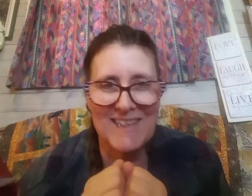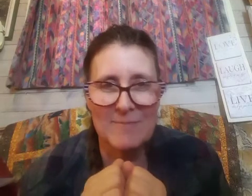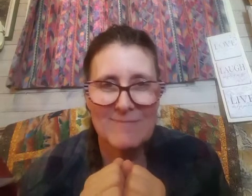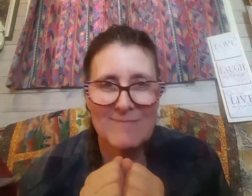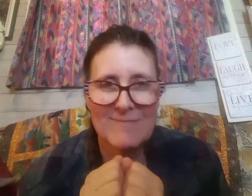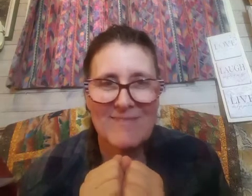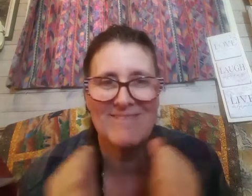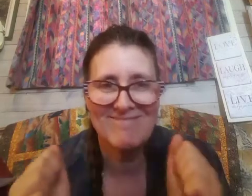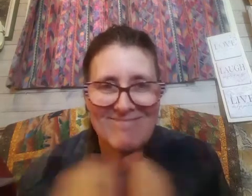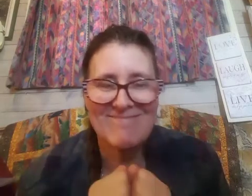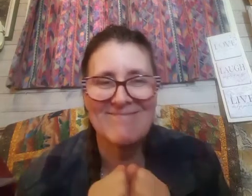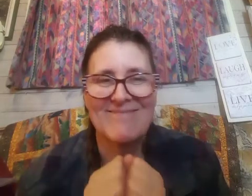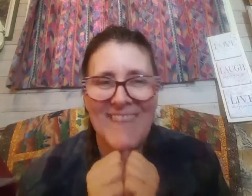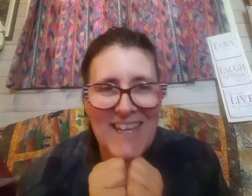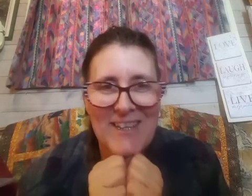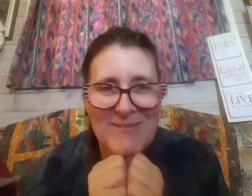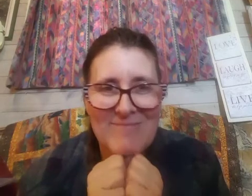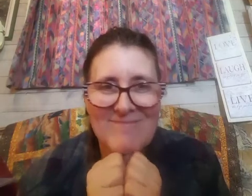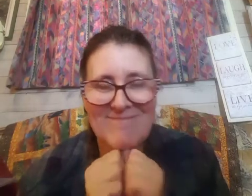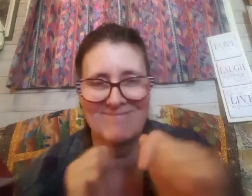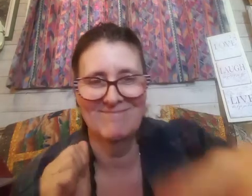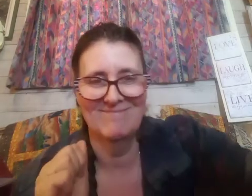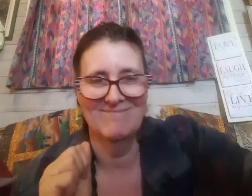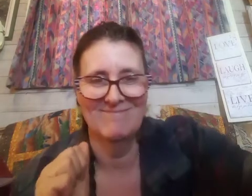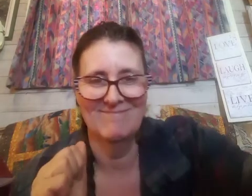thank you you